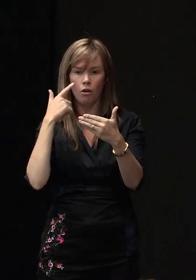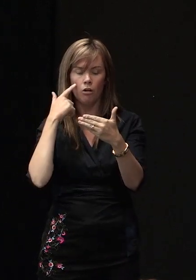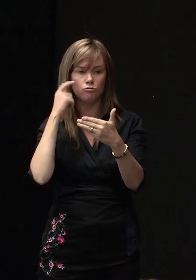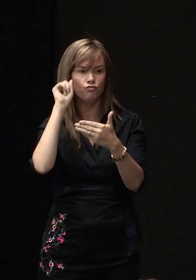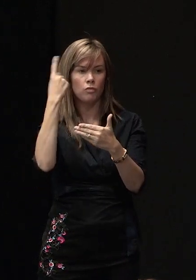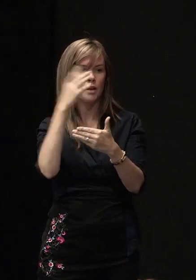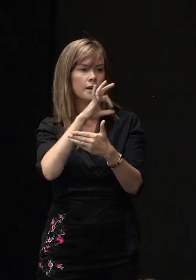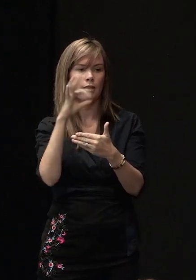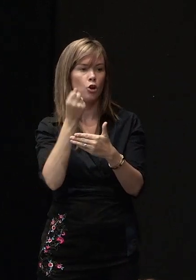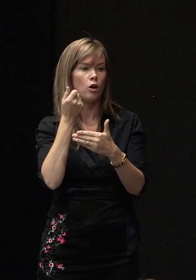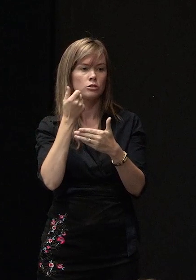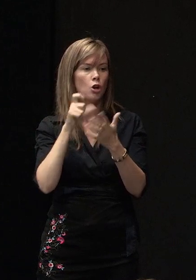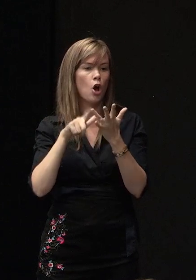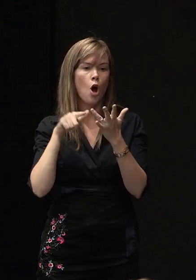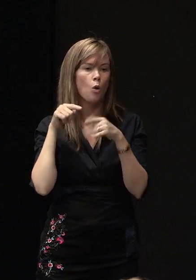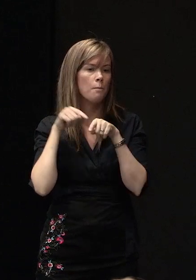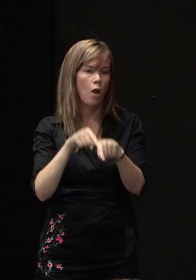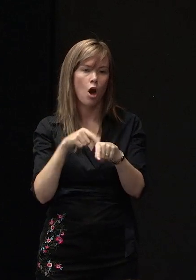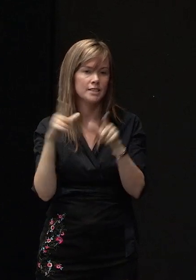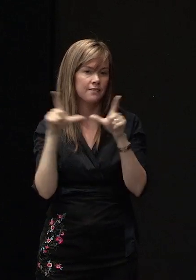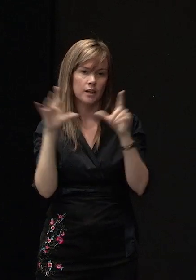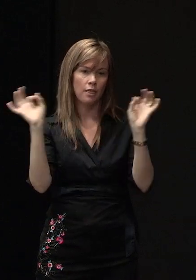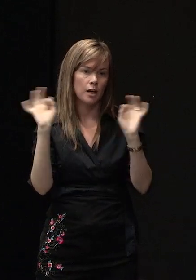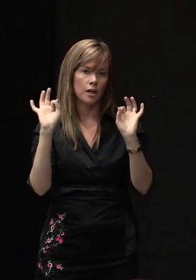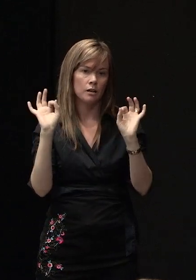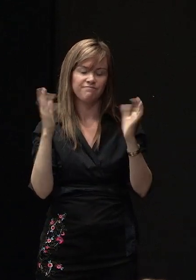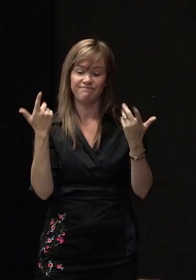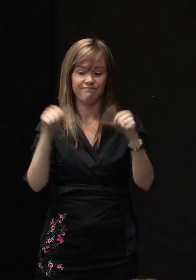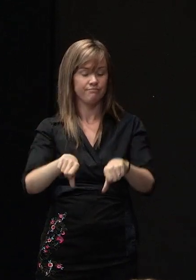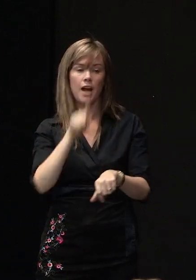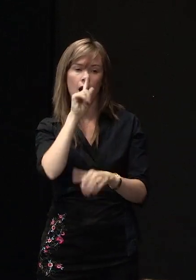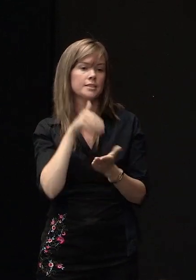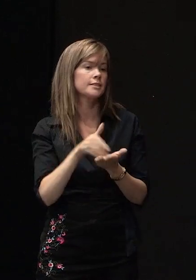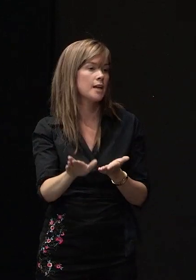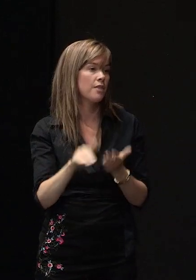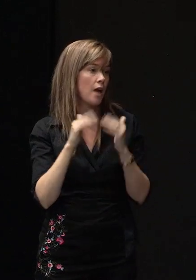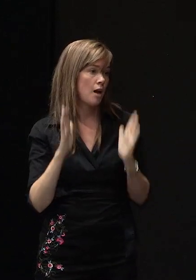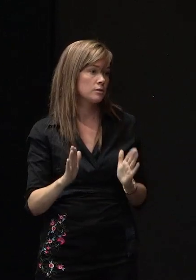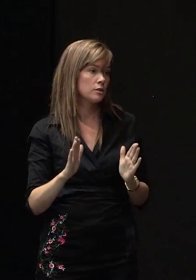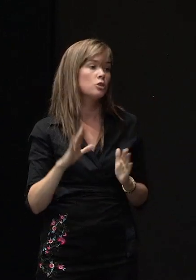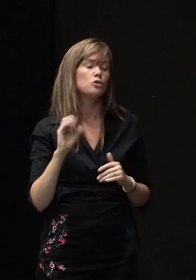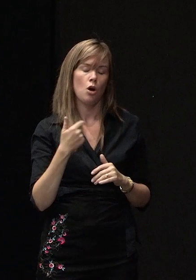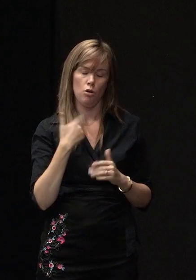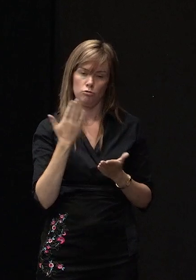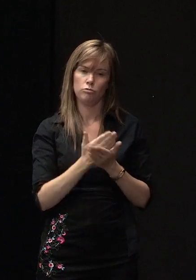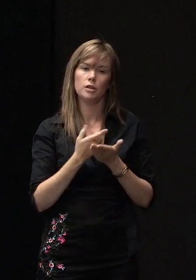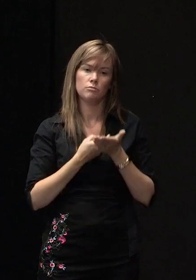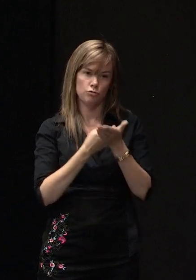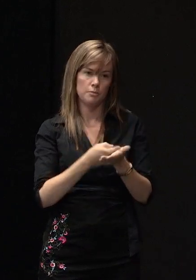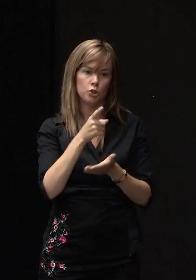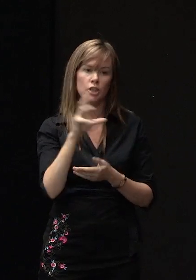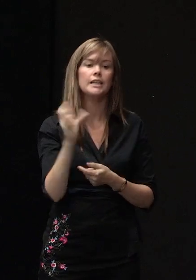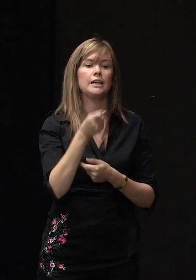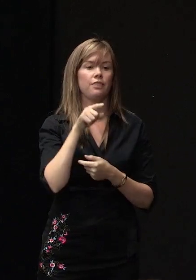issued by the council. So I really encourage you to get that CCC as soon as possible